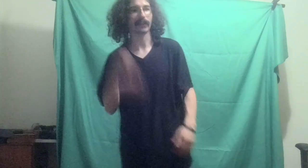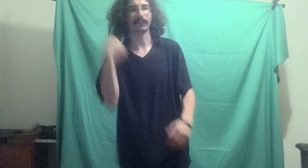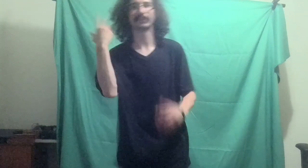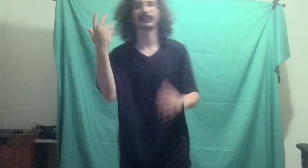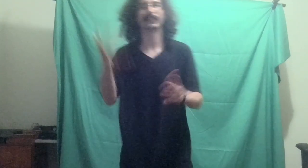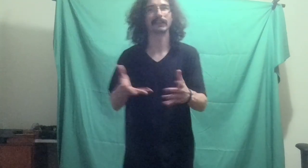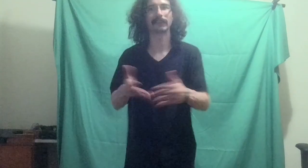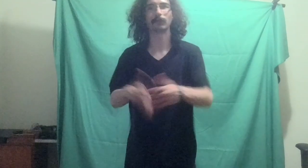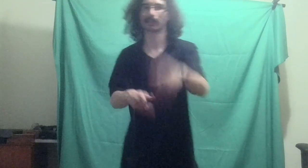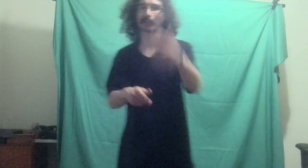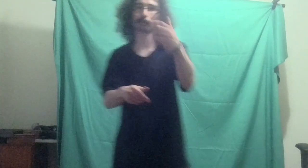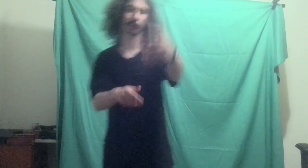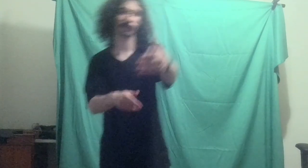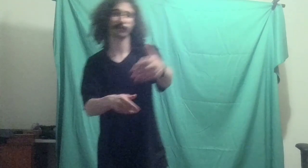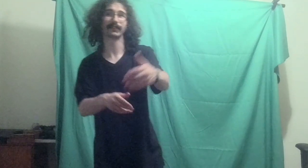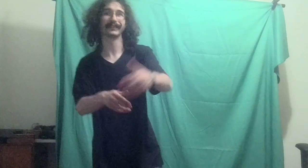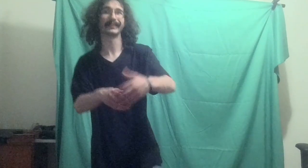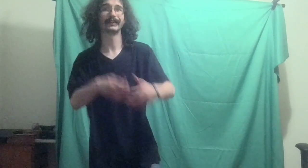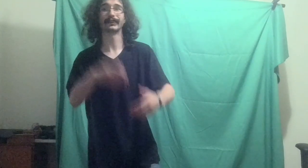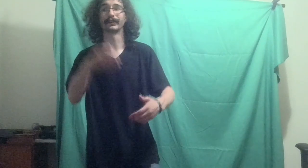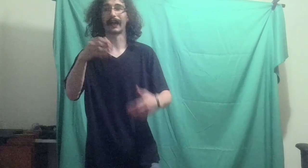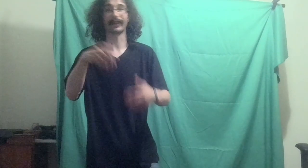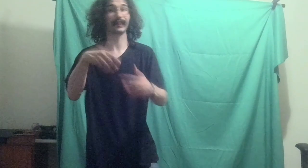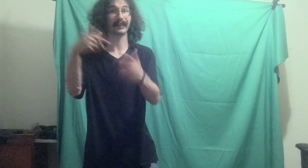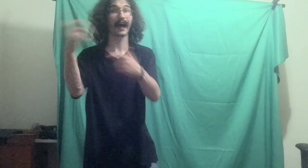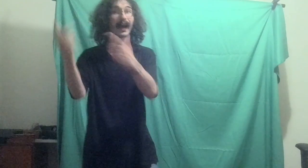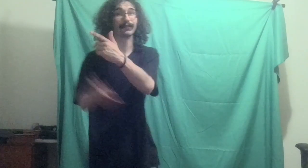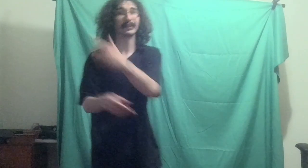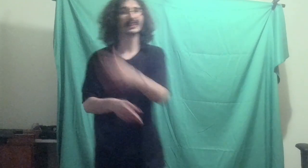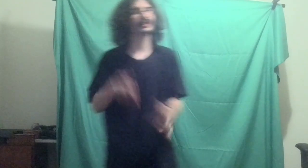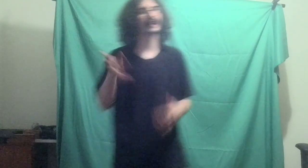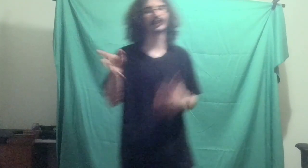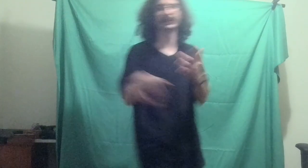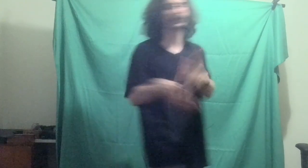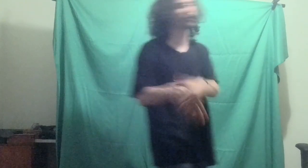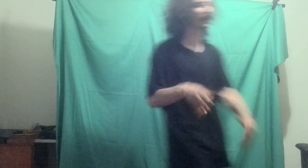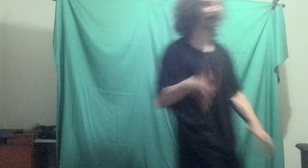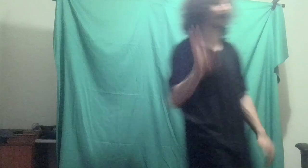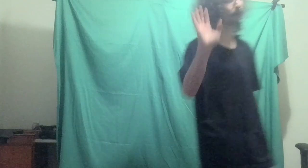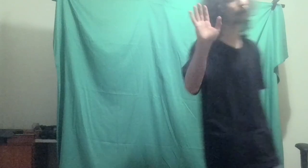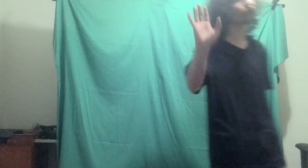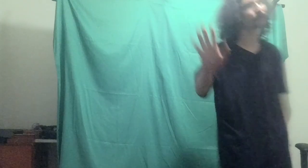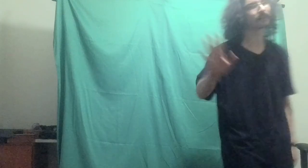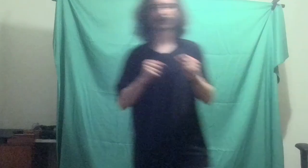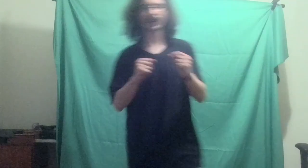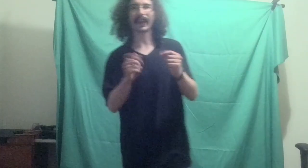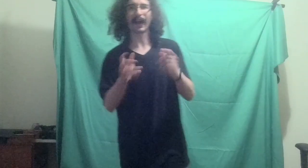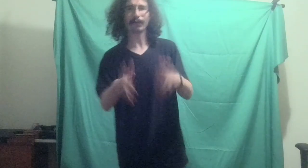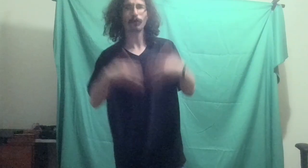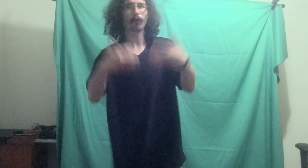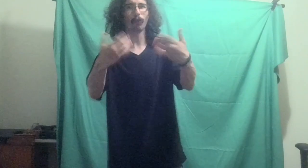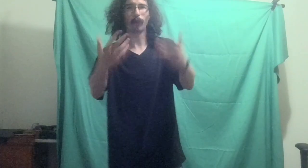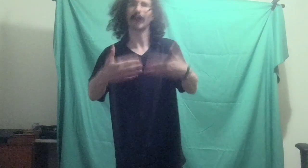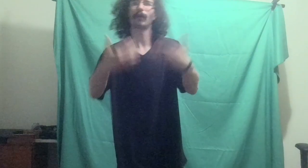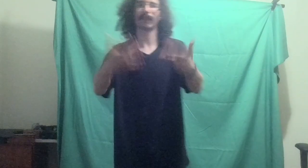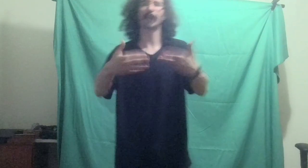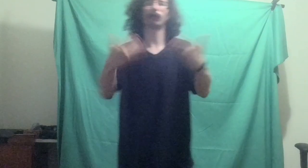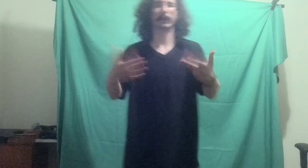this thing with that person at that time, you know, I really just, I gotta keep going. And after a while of that repeating